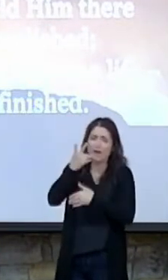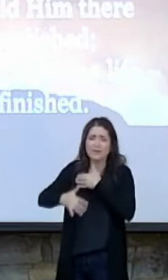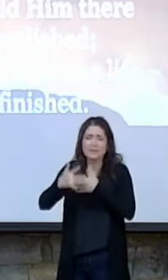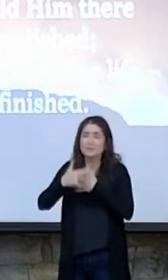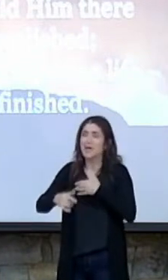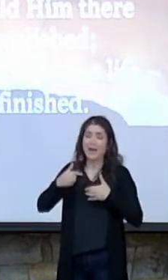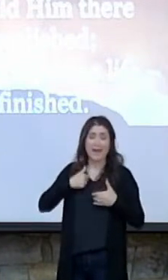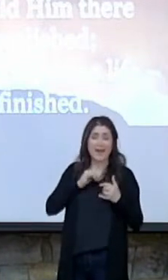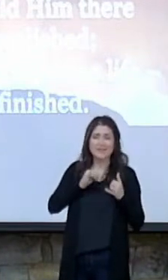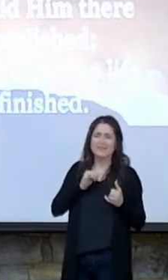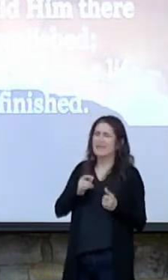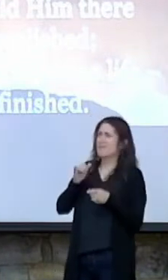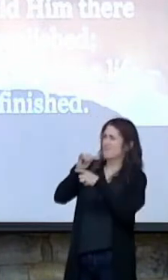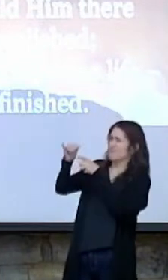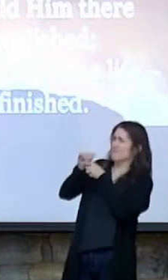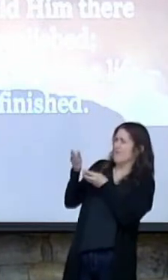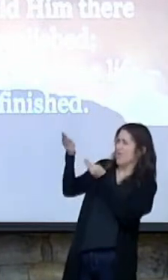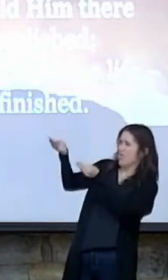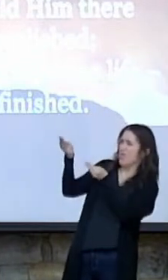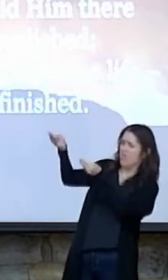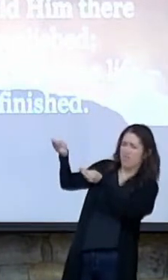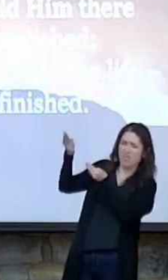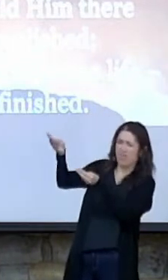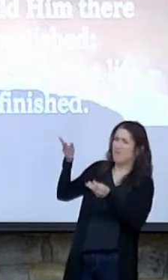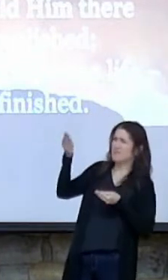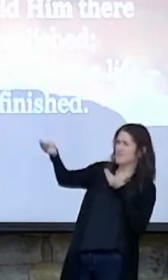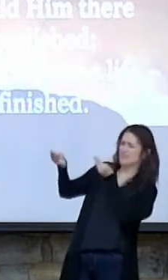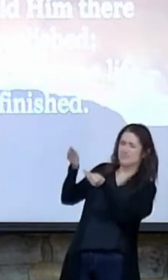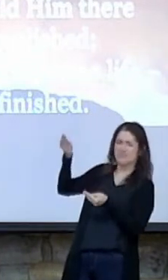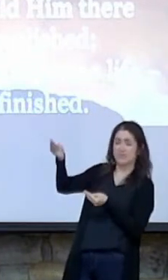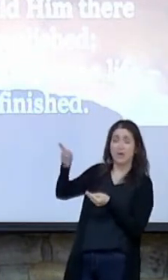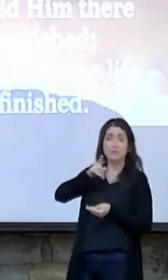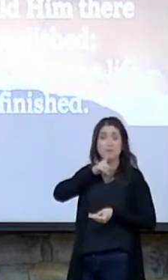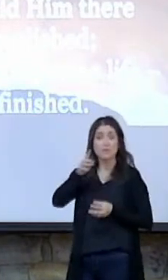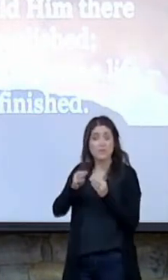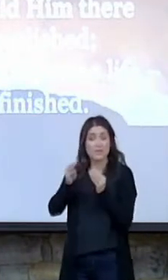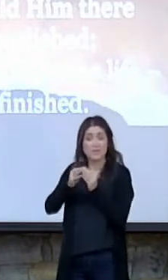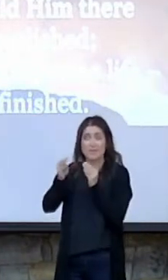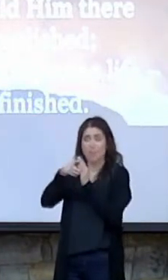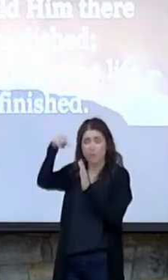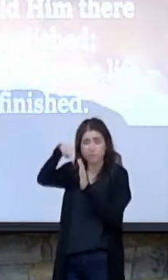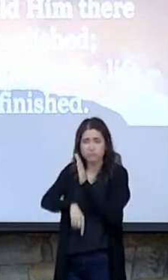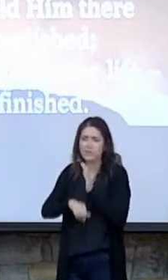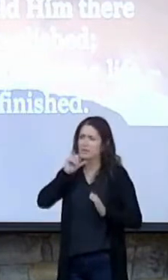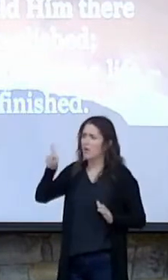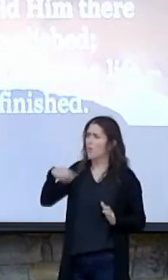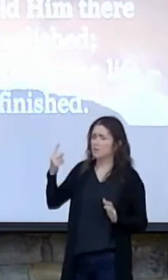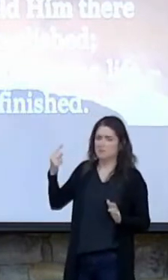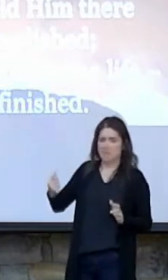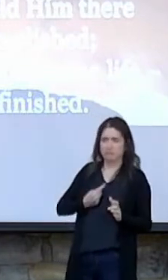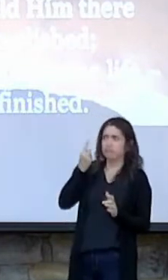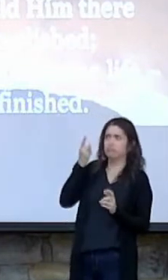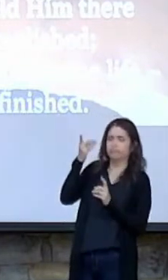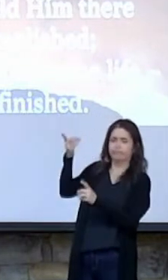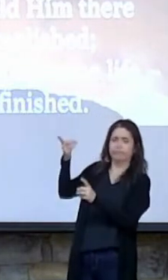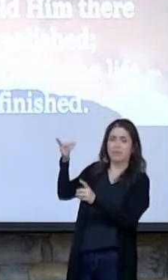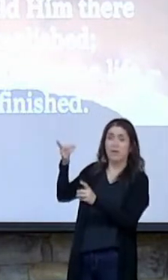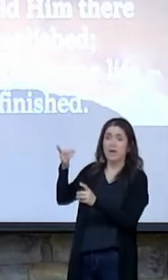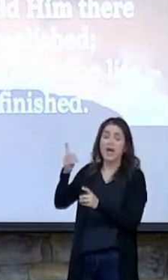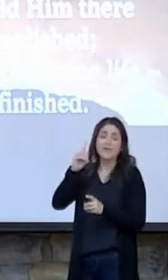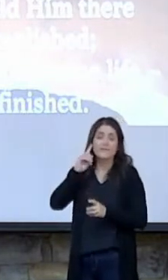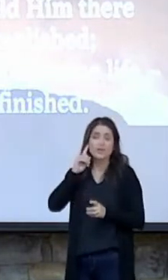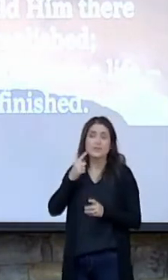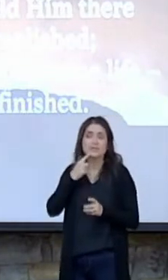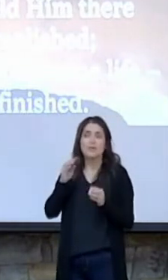one hurling insults. But you see, it went farther than that. It's not just my insults. I've heard it said it was